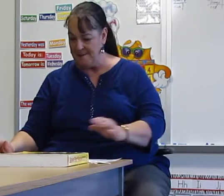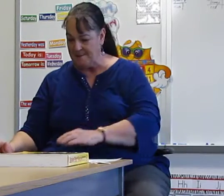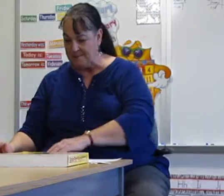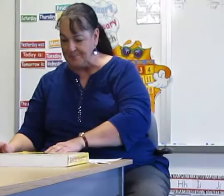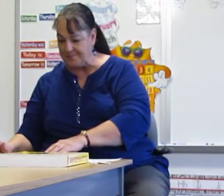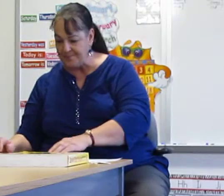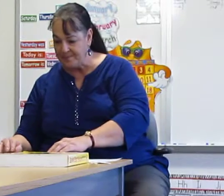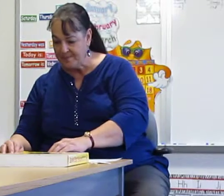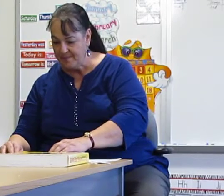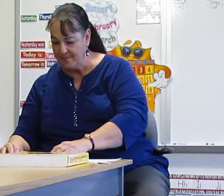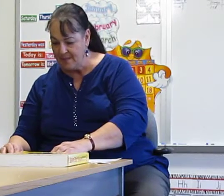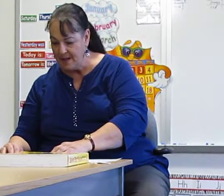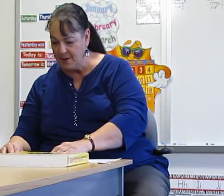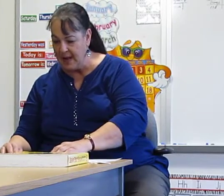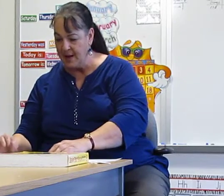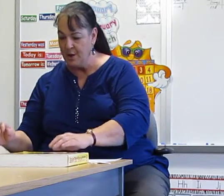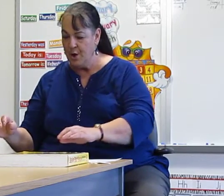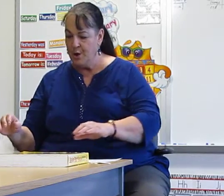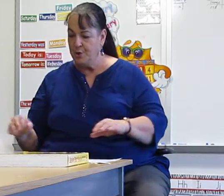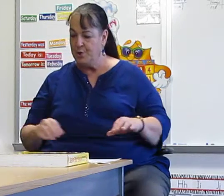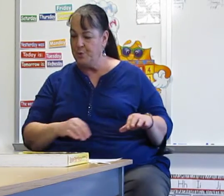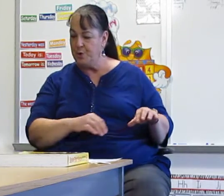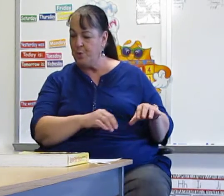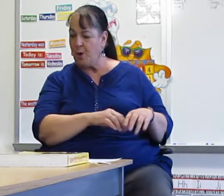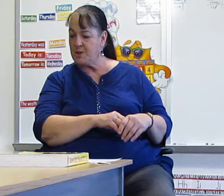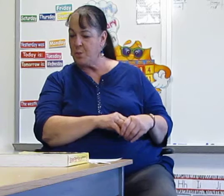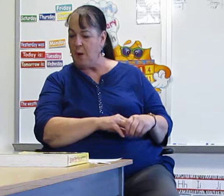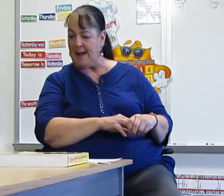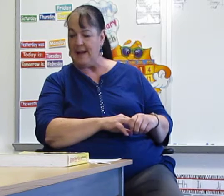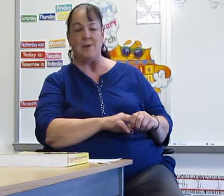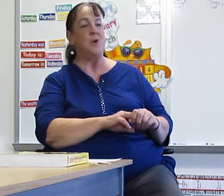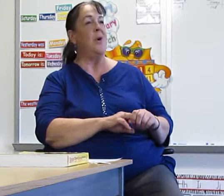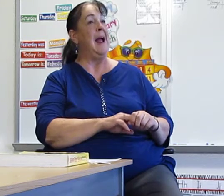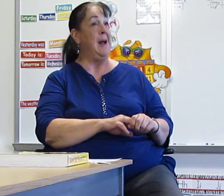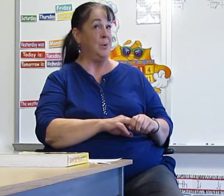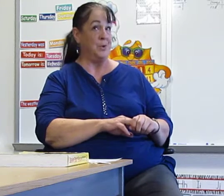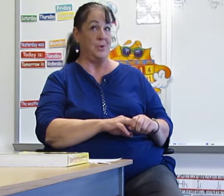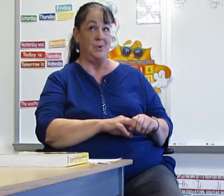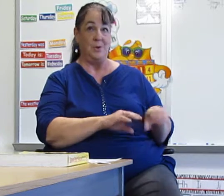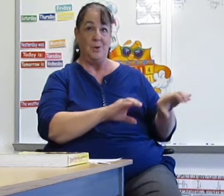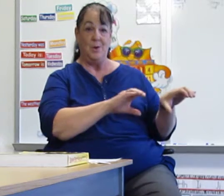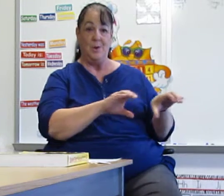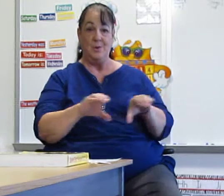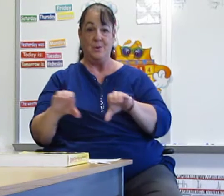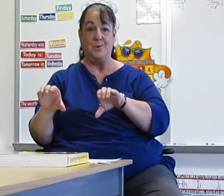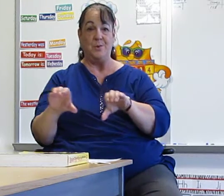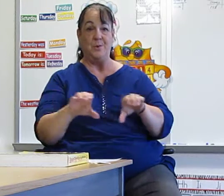Okay. Do you want to wait in your house? Do